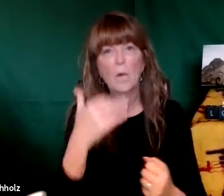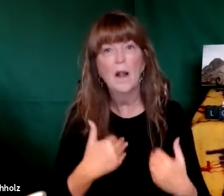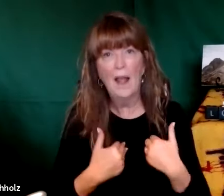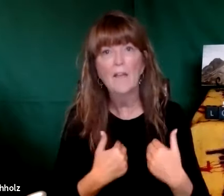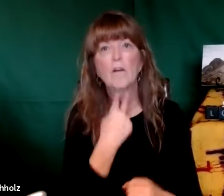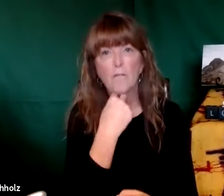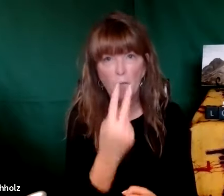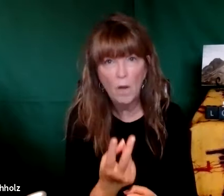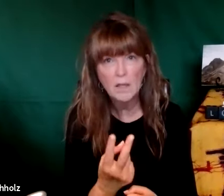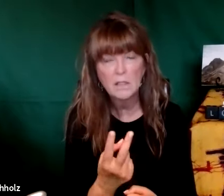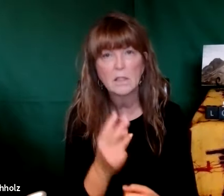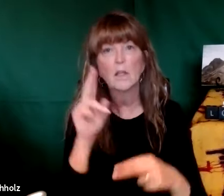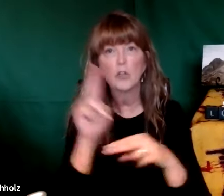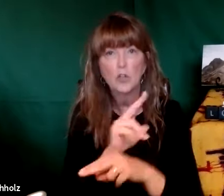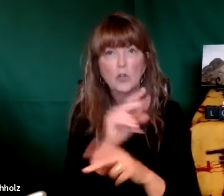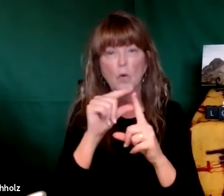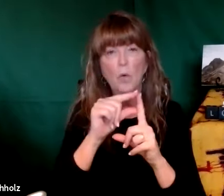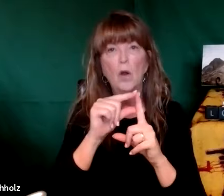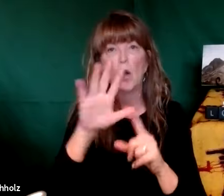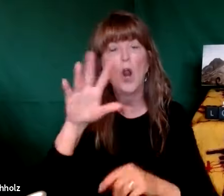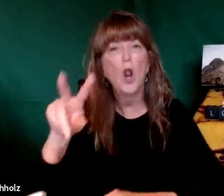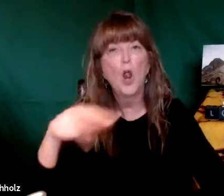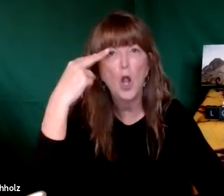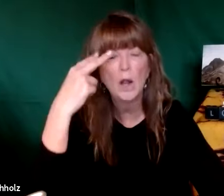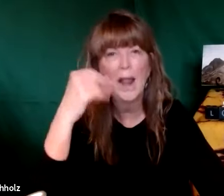they've done whatever they deserve their lot